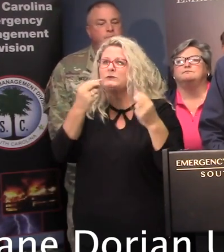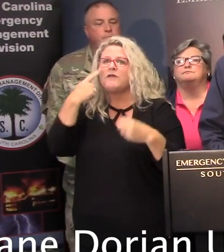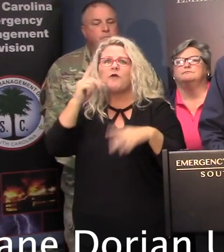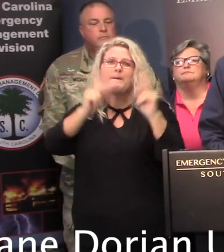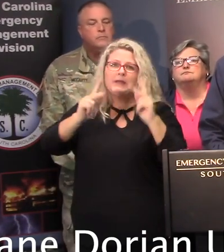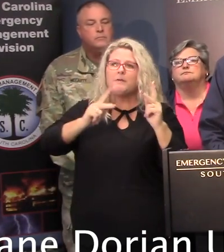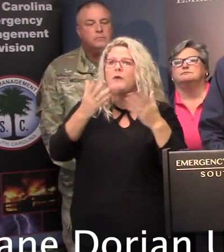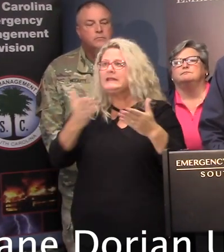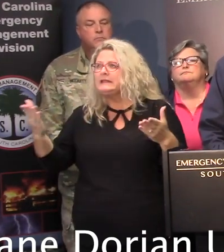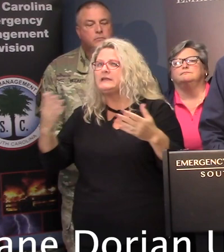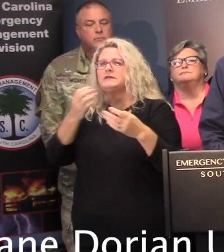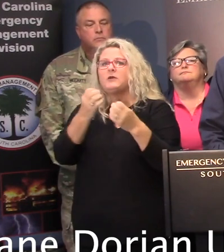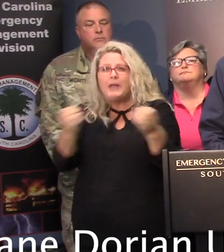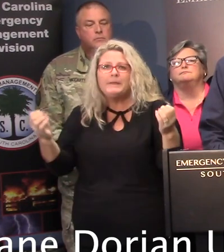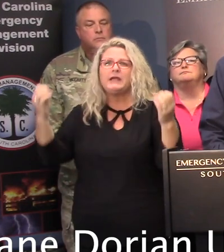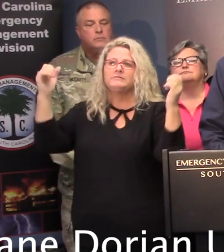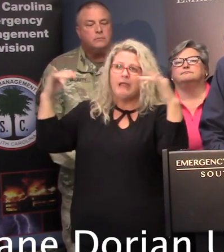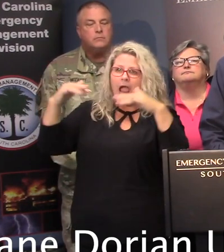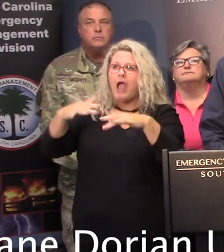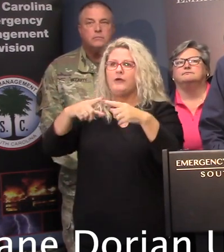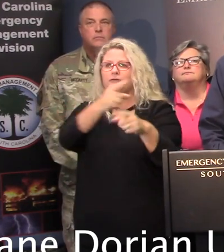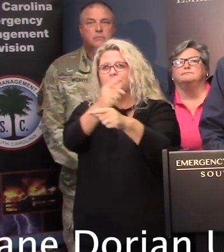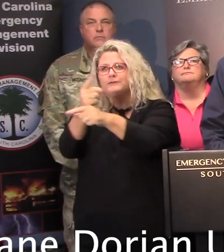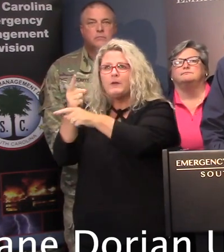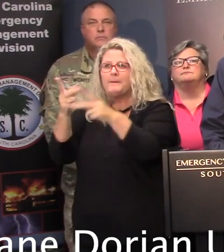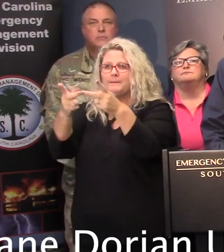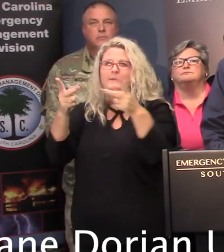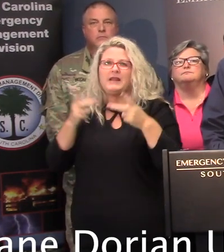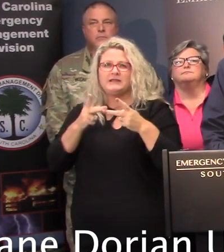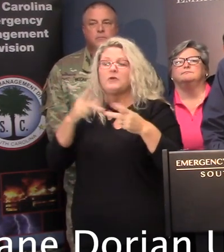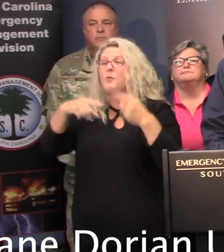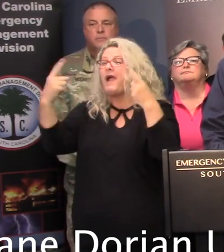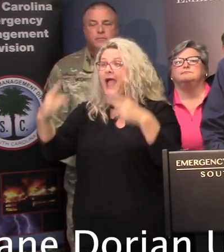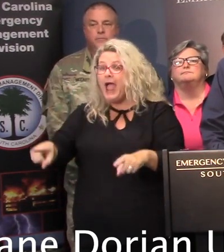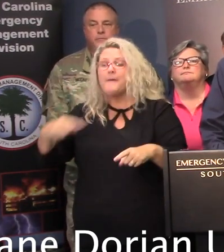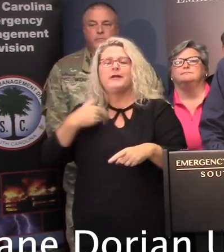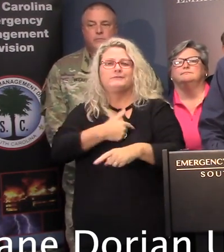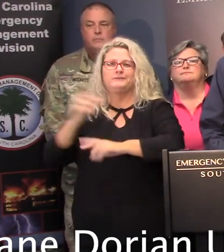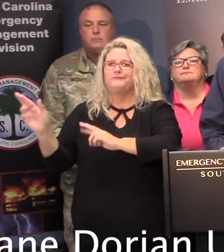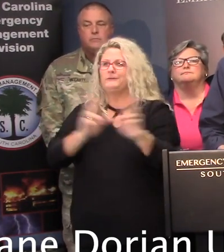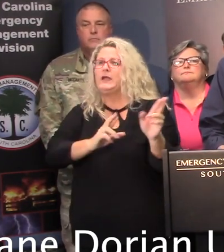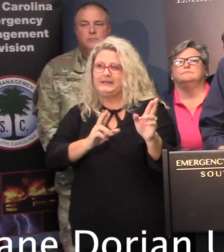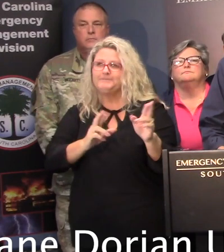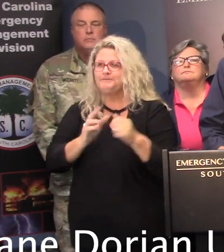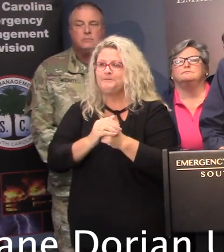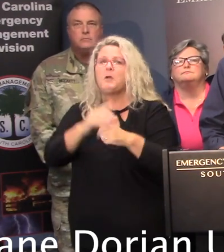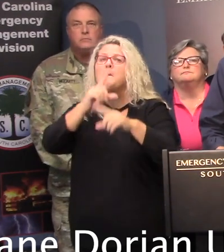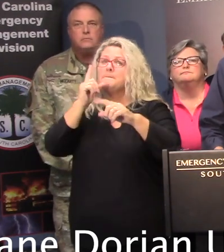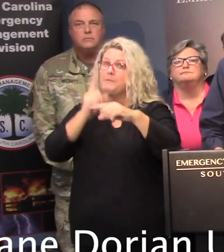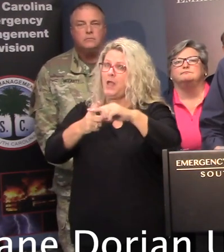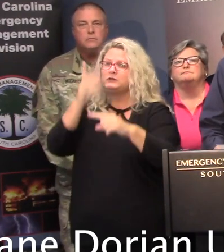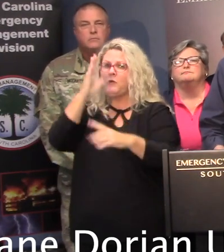material and equipment to the places where it needs to be. And whatever happens, we'll be ready and we will certainly keep you